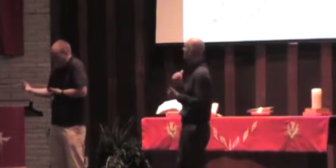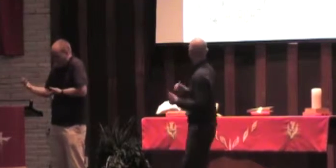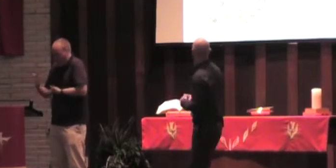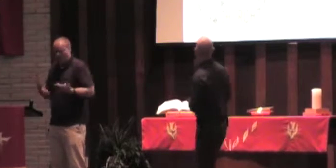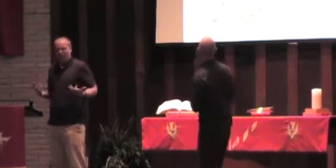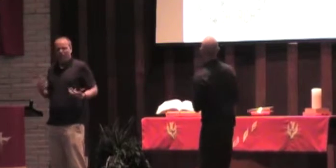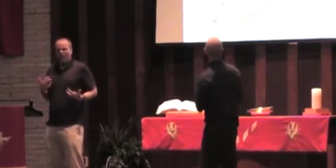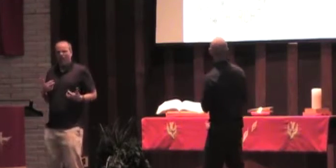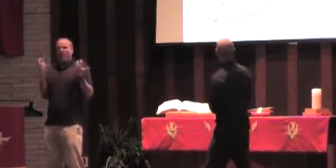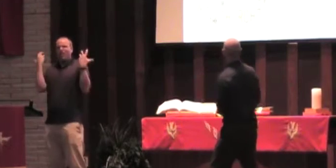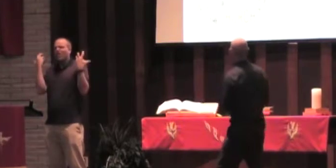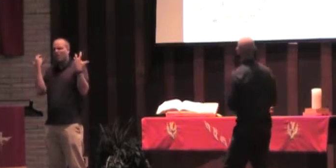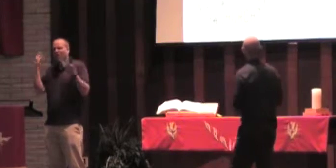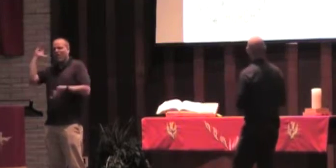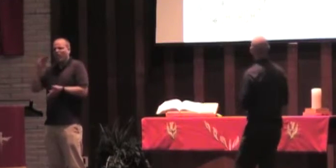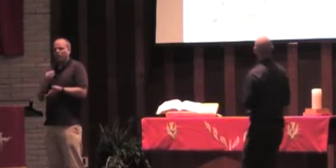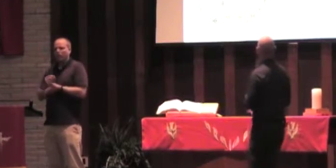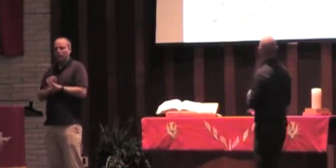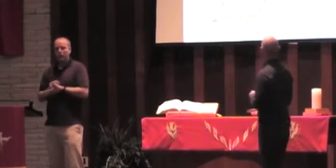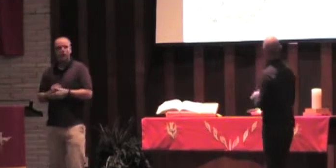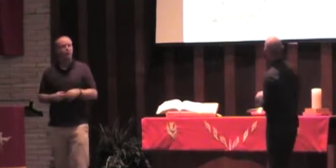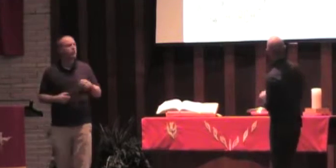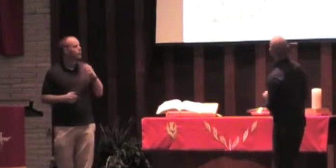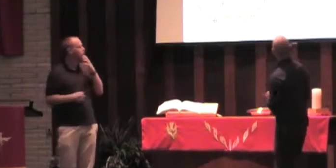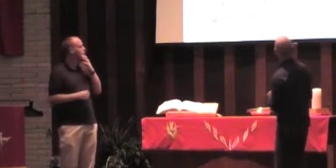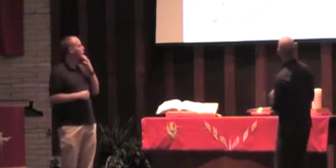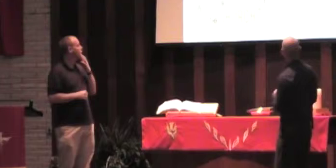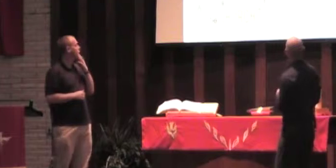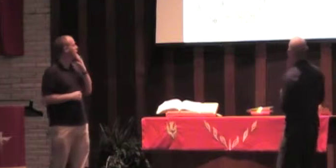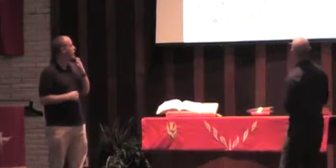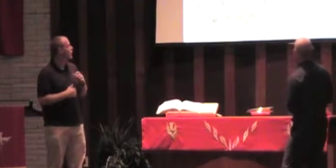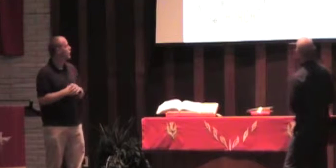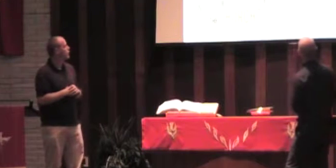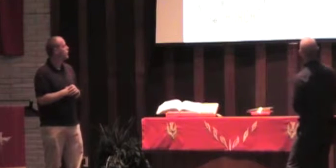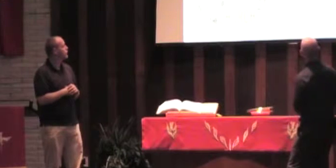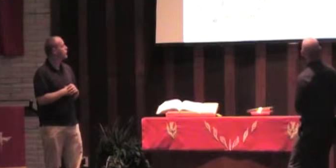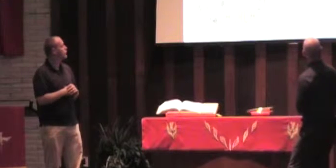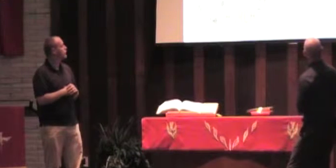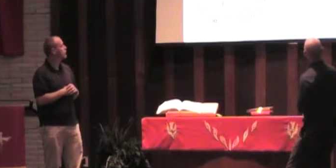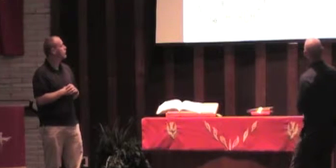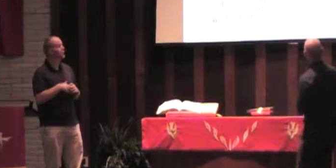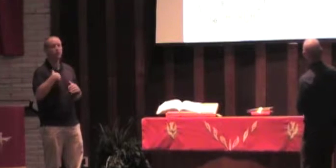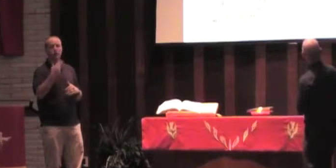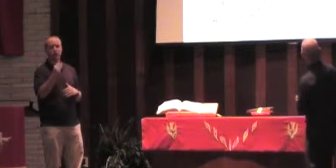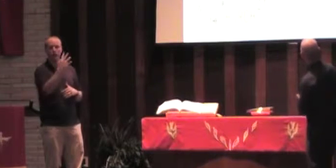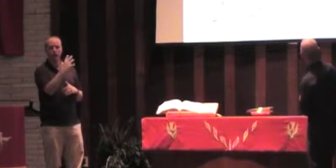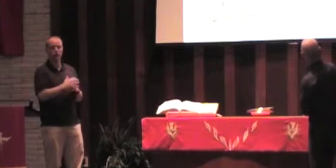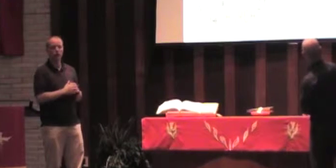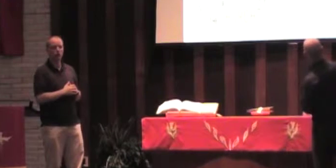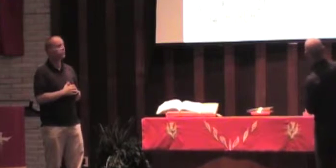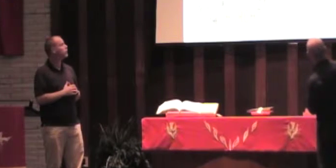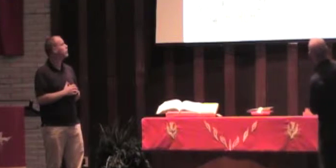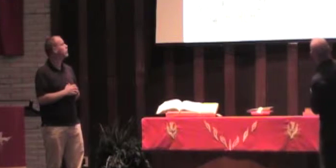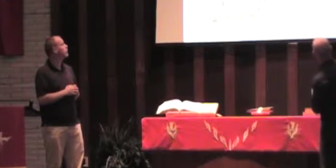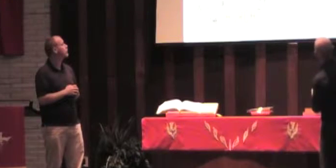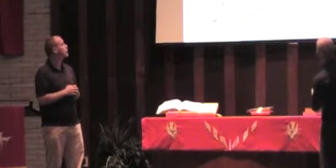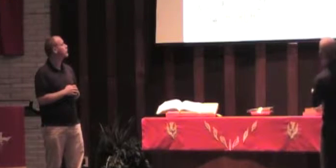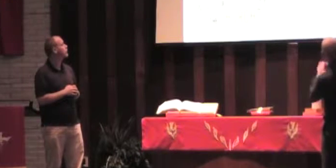you can read here that this is what the conversation they had. If go to the next slide you're sharing.